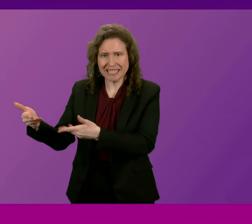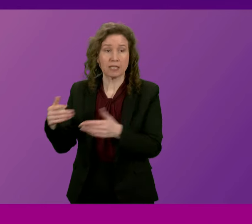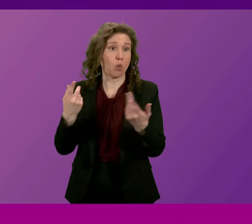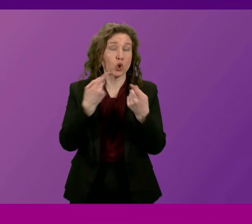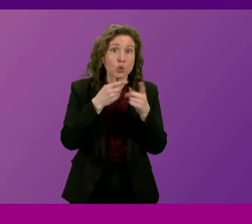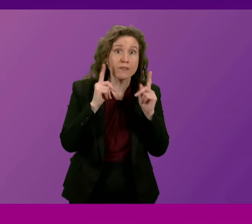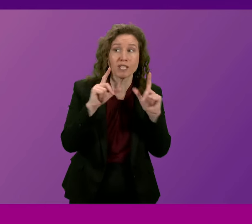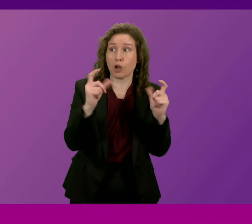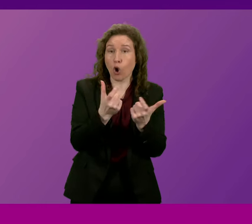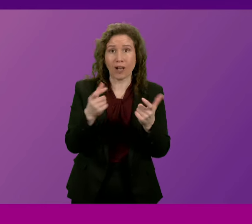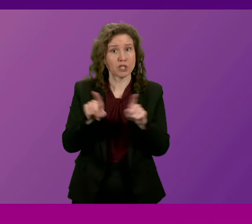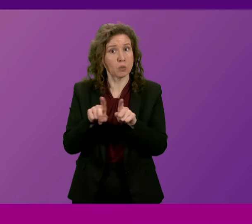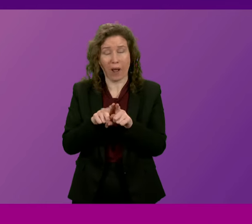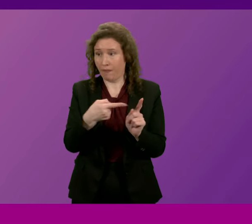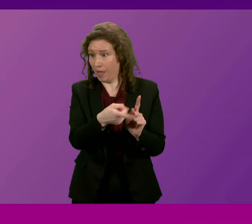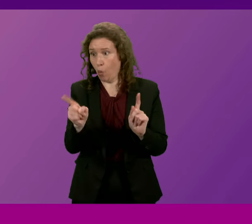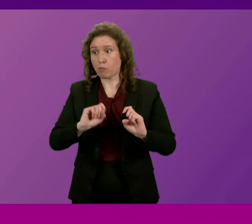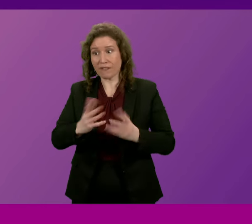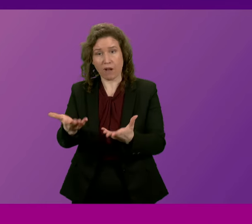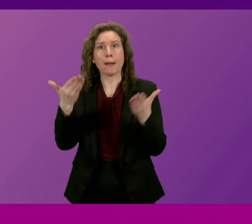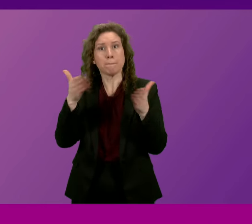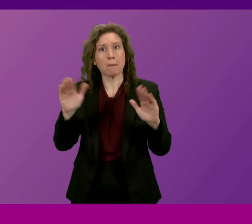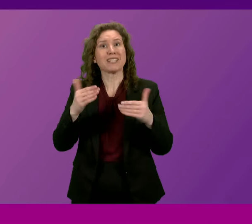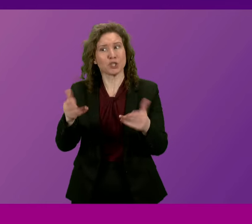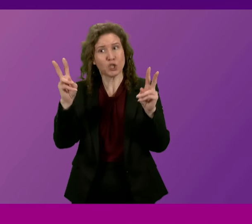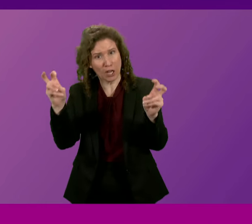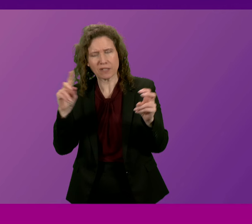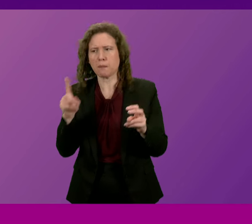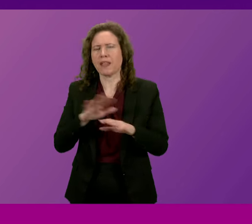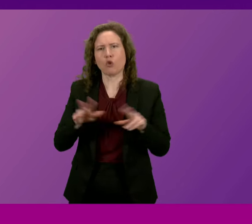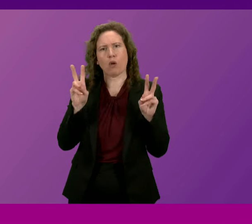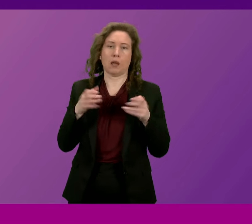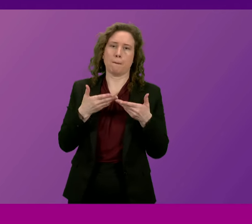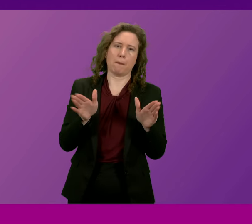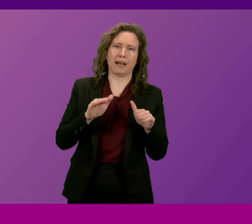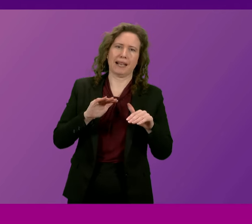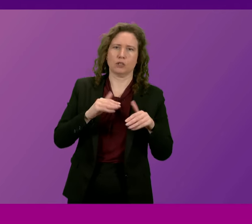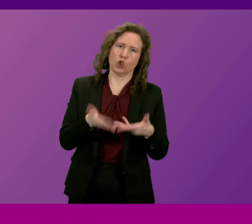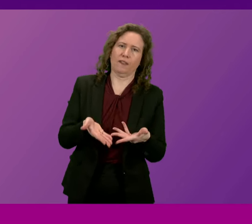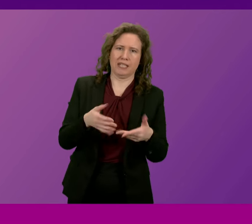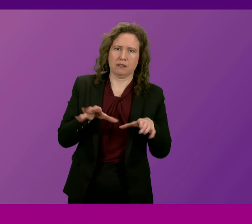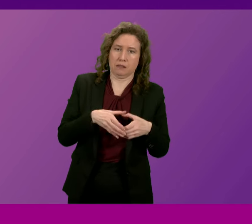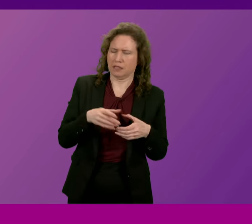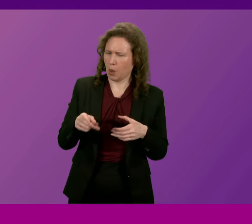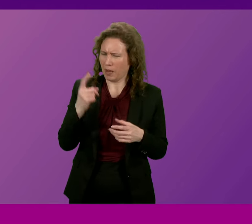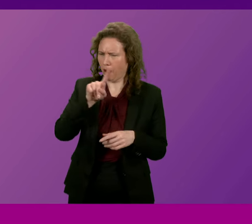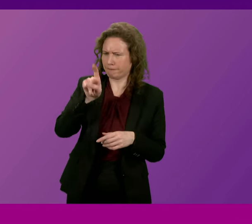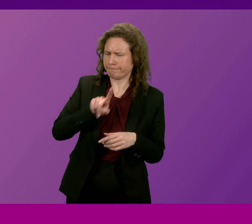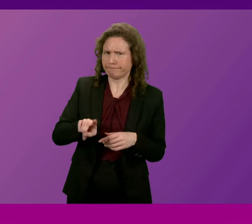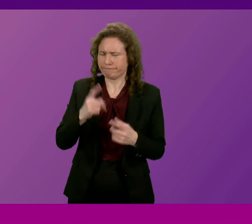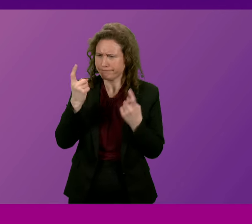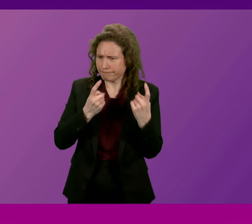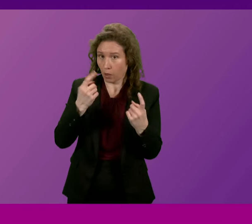and colleges into the bargain. So there is a very significant uncertainty that faces the budget as to whether that is going to be